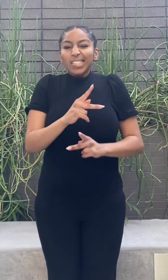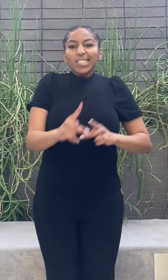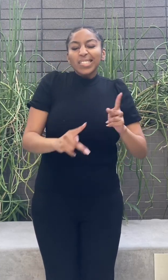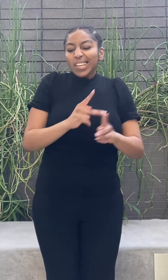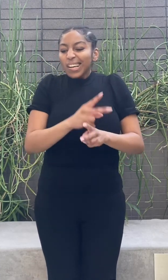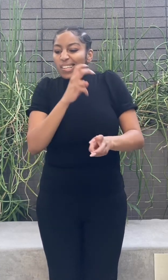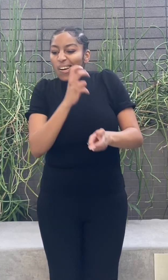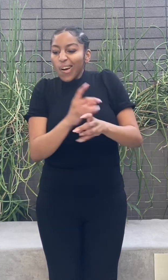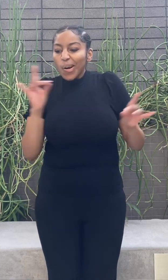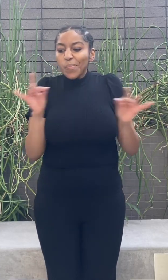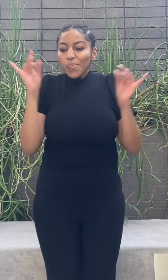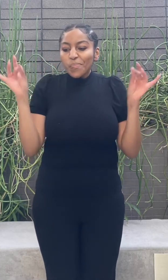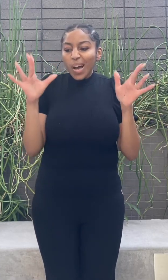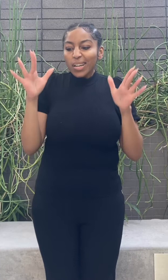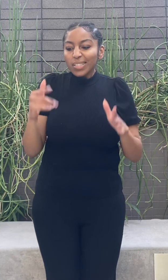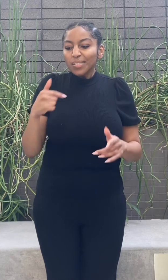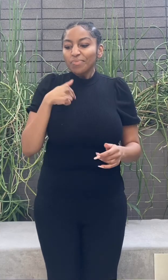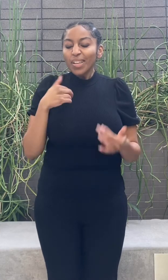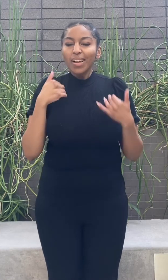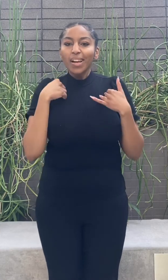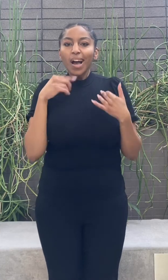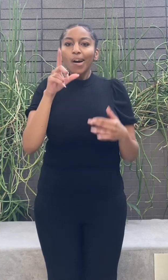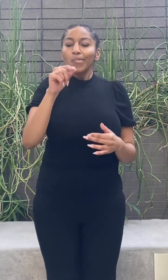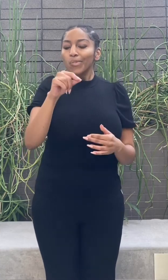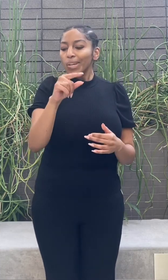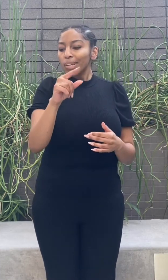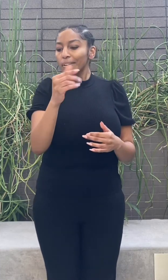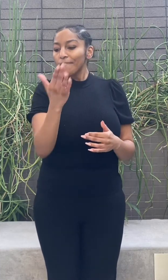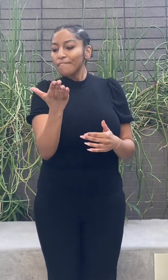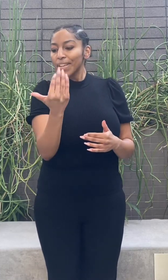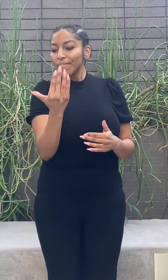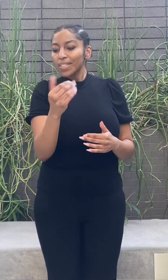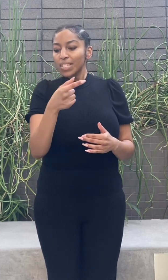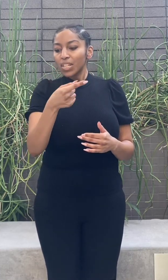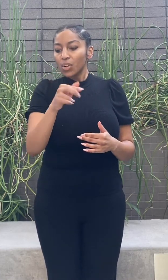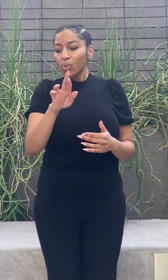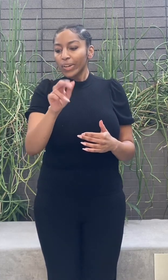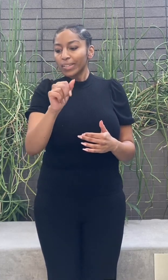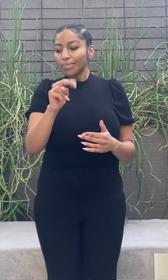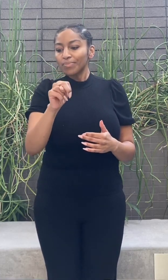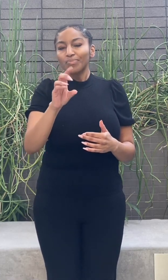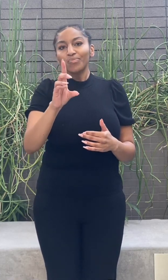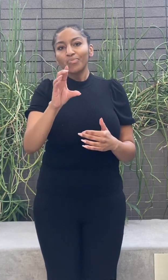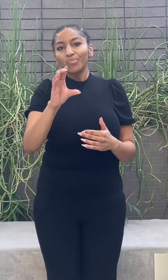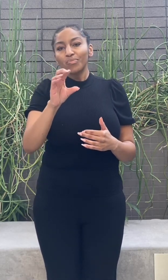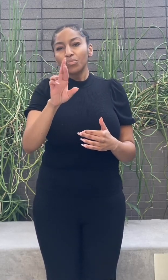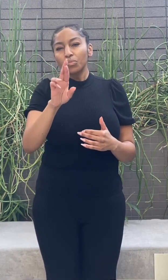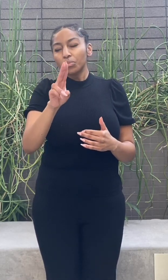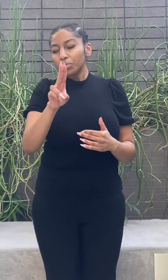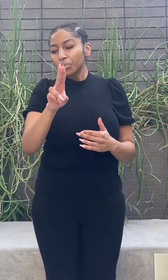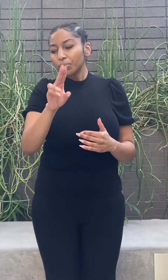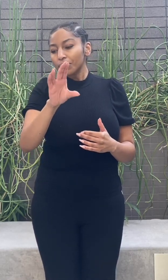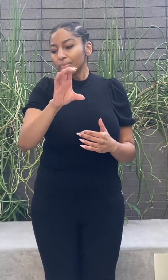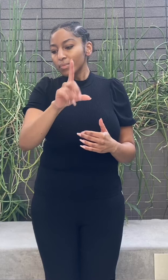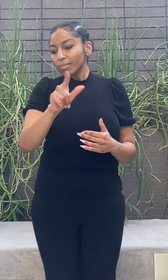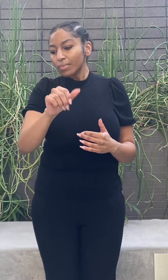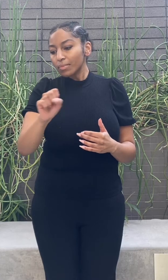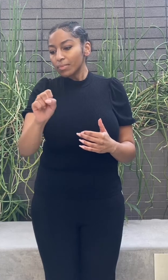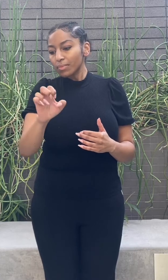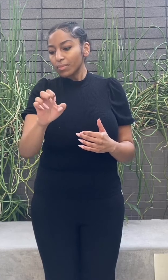negative attention, but deficit means less lack than letting life hollow you out